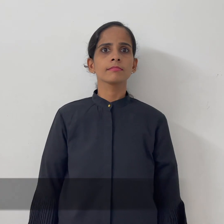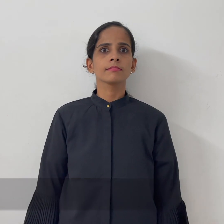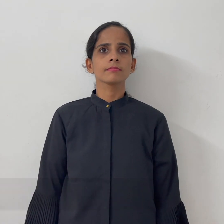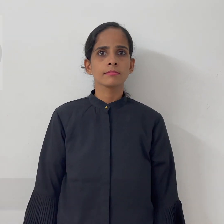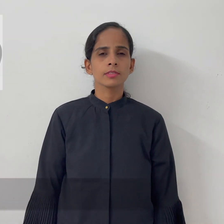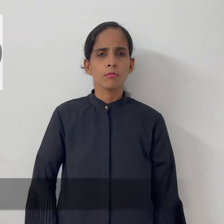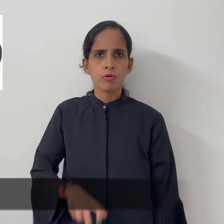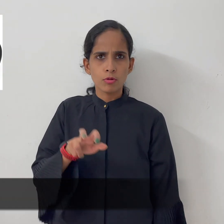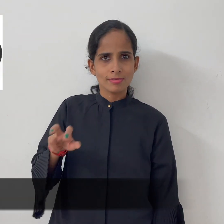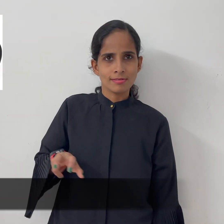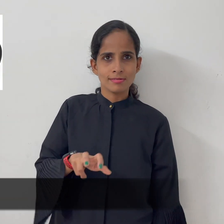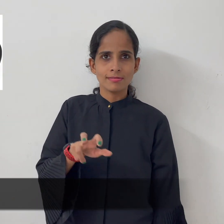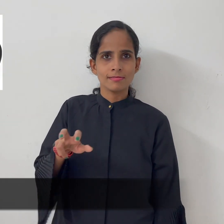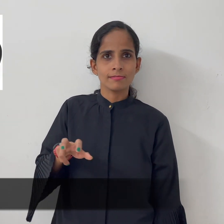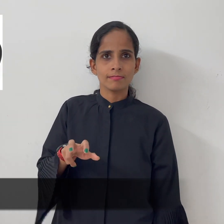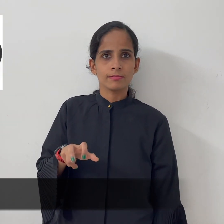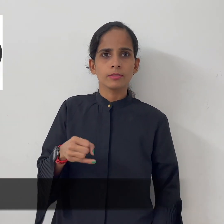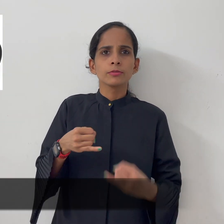wireless mouse